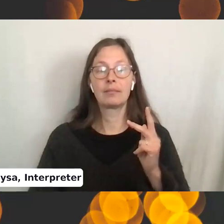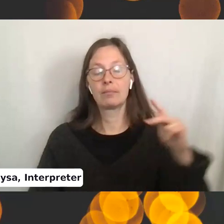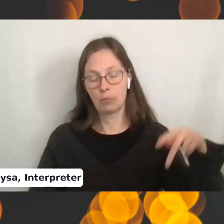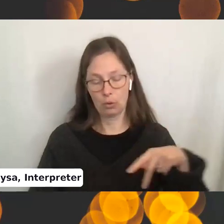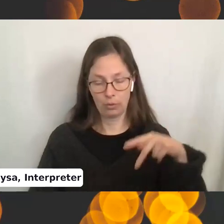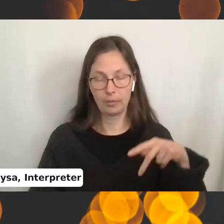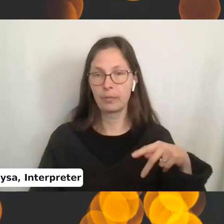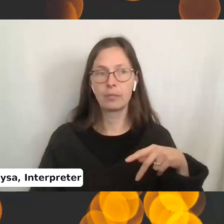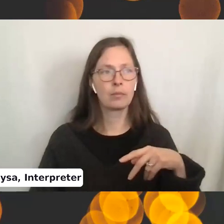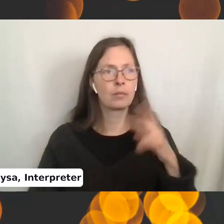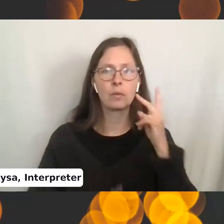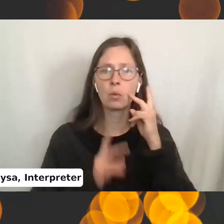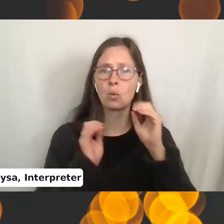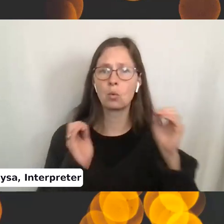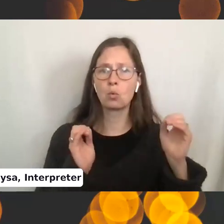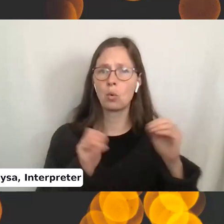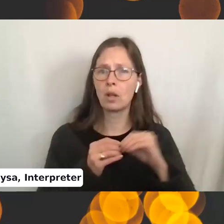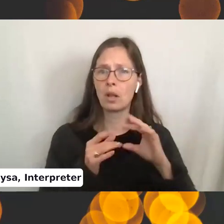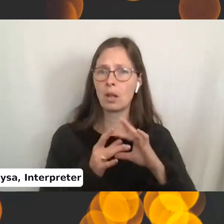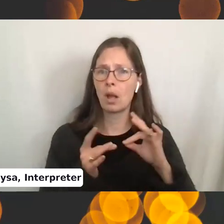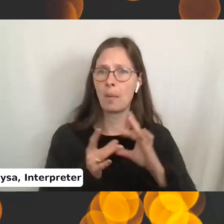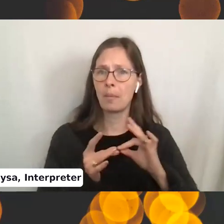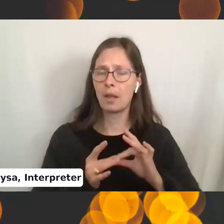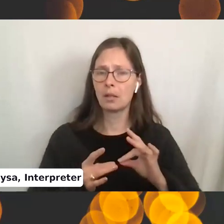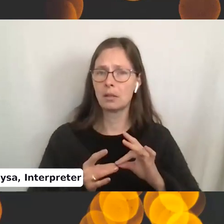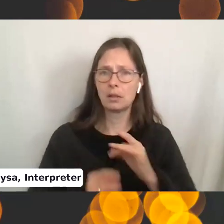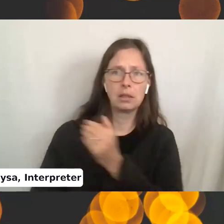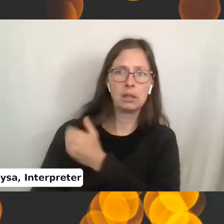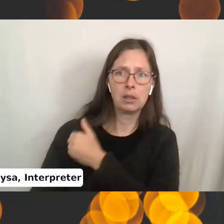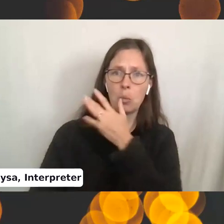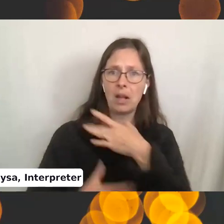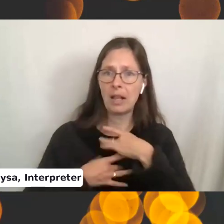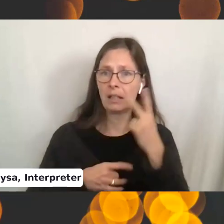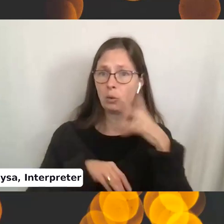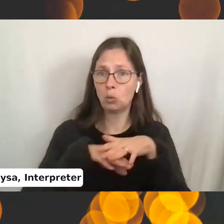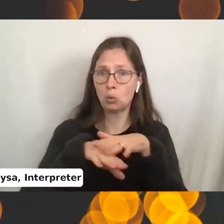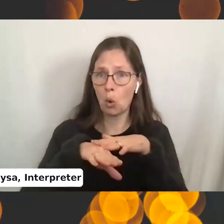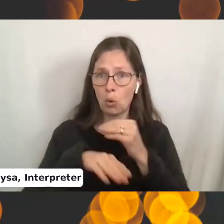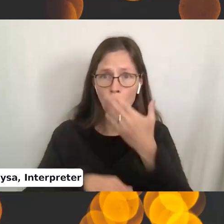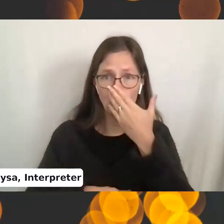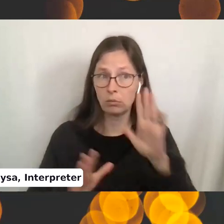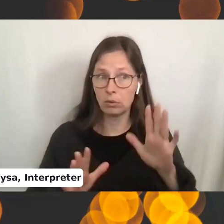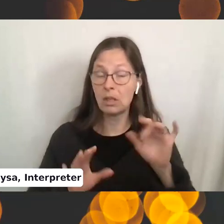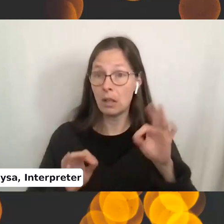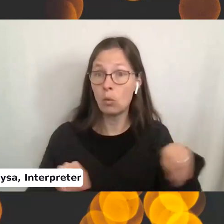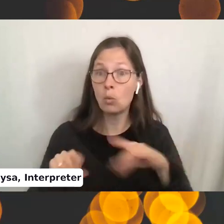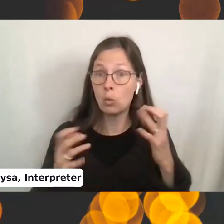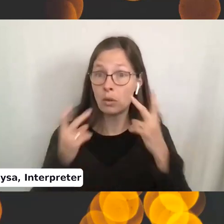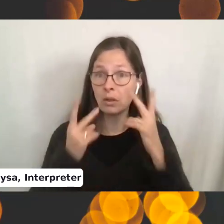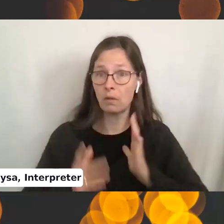I don't see anyone in the comments saying that they would like to see a stitch slow and up close. Let me know if you do.